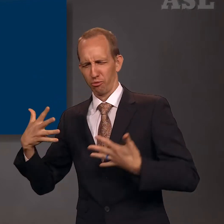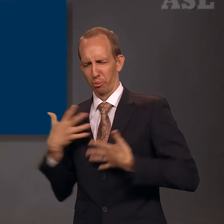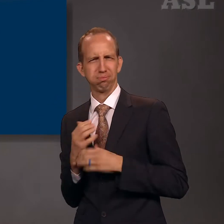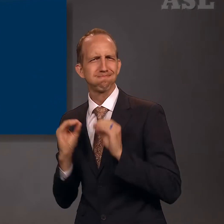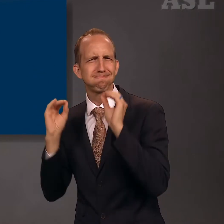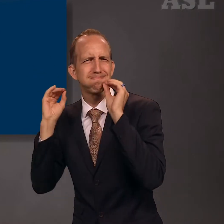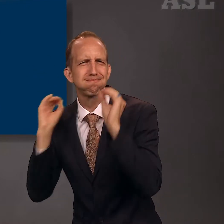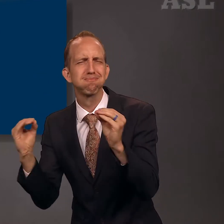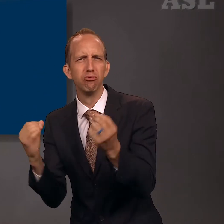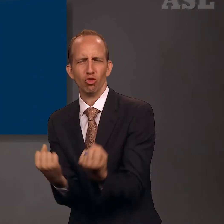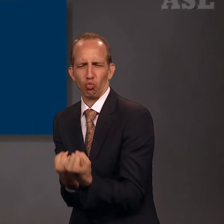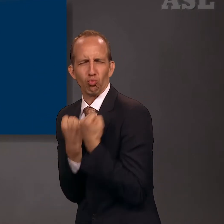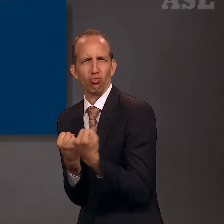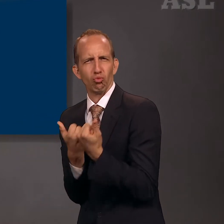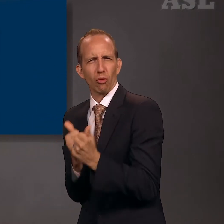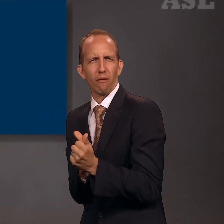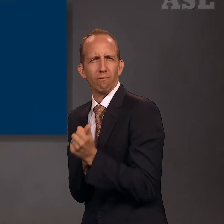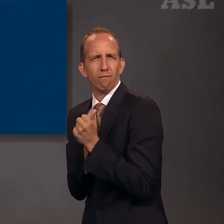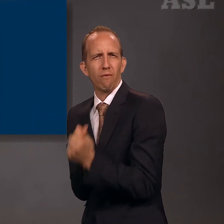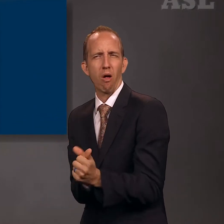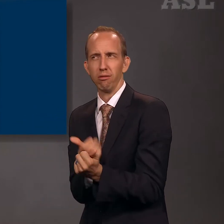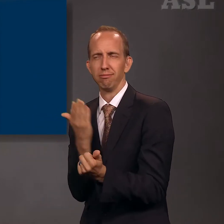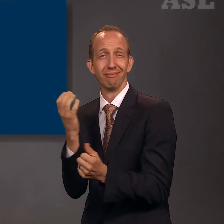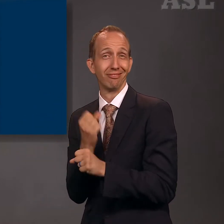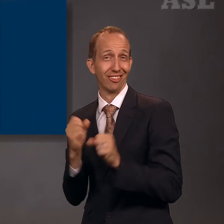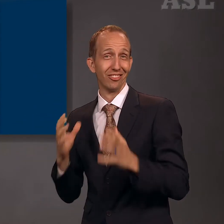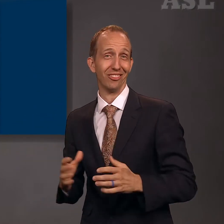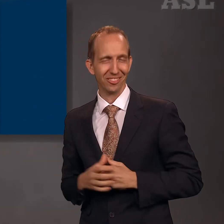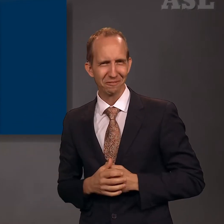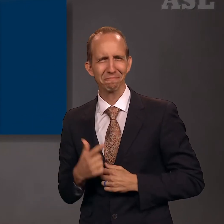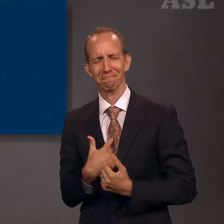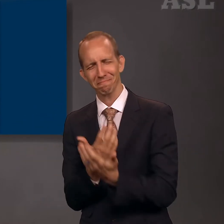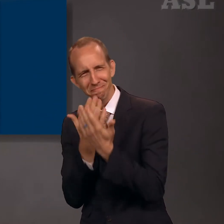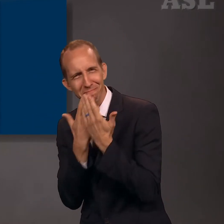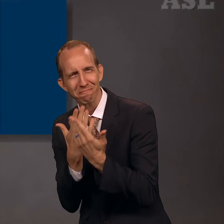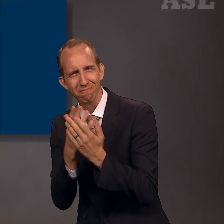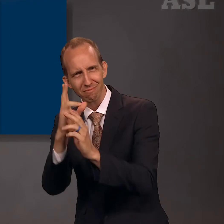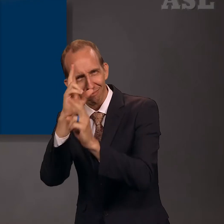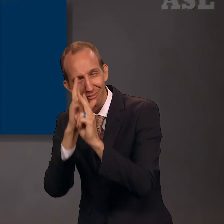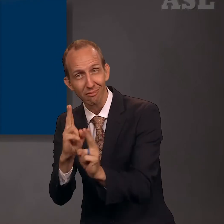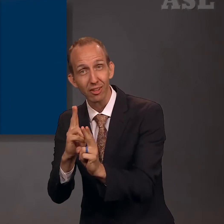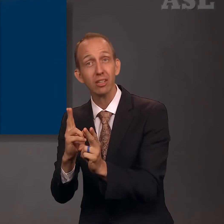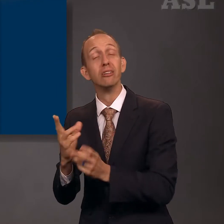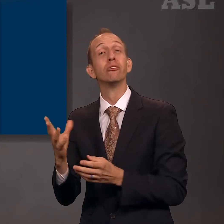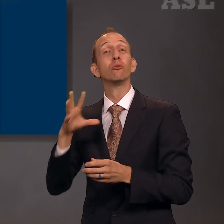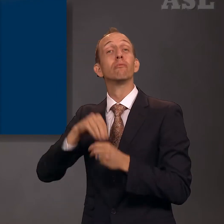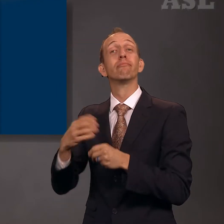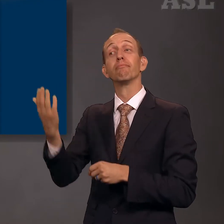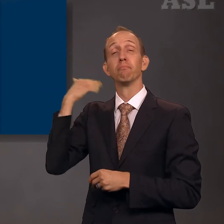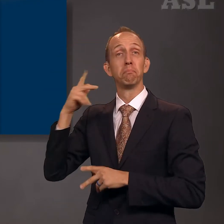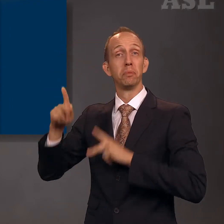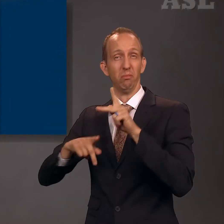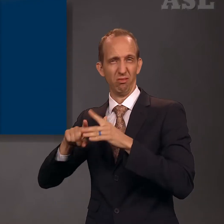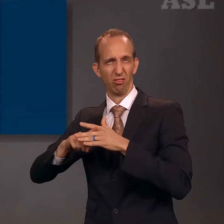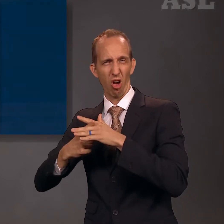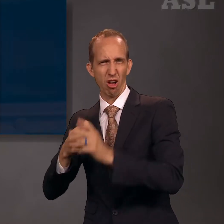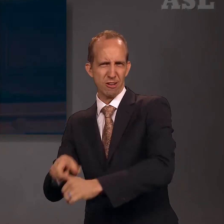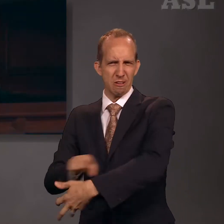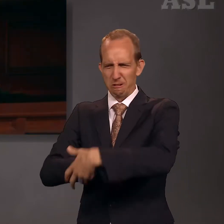follow the Savior. I honored them and all the pioneers of the Church in the Philippines, they paved